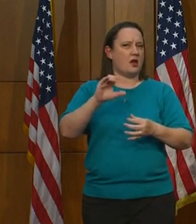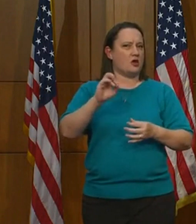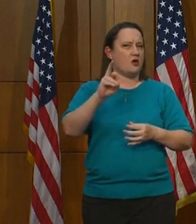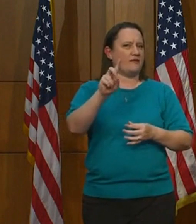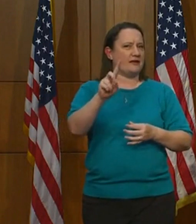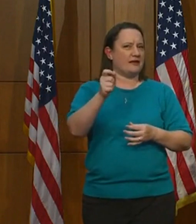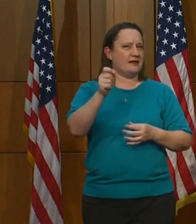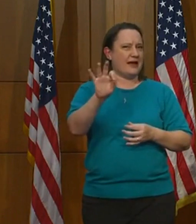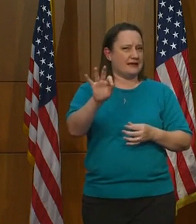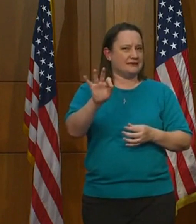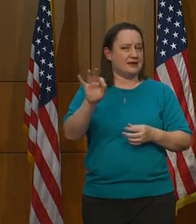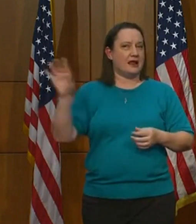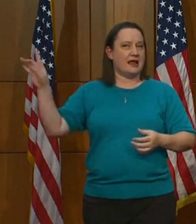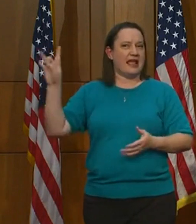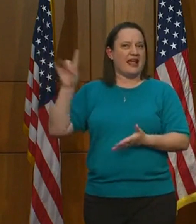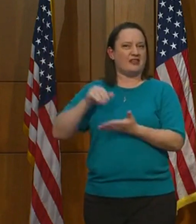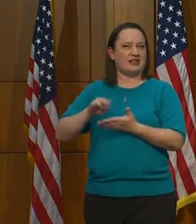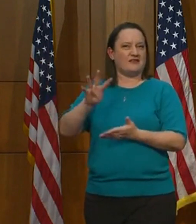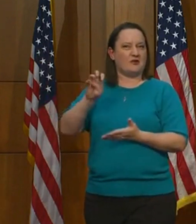-19? 8,004.